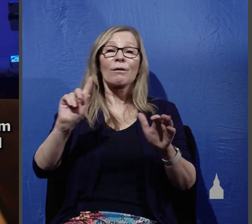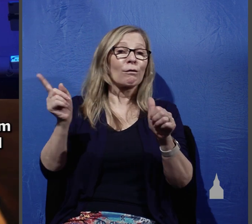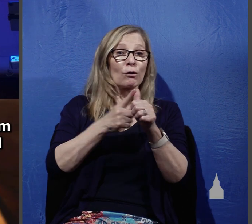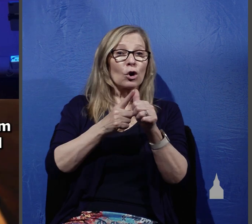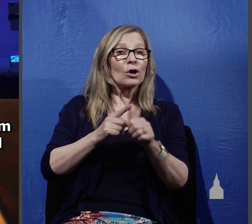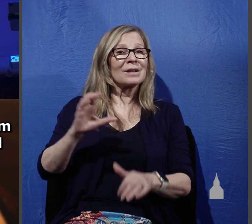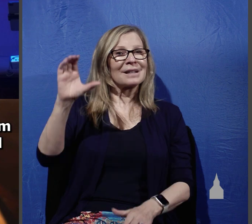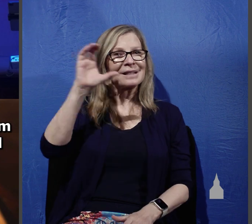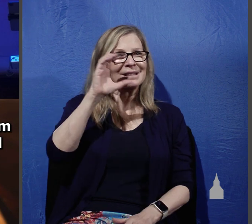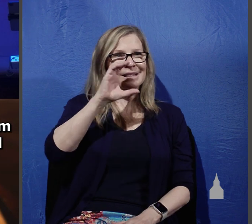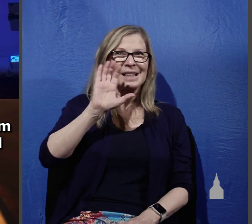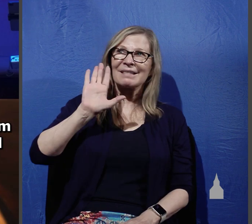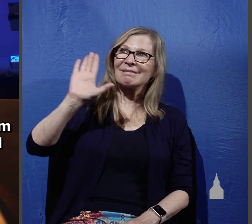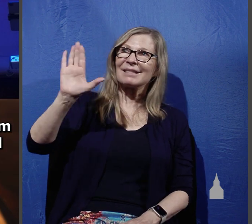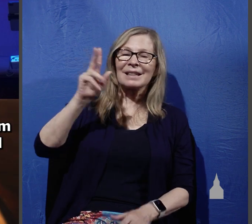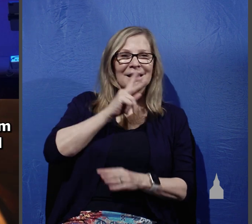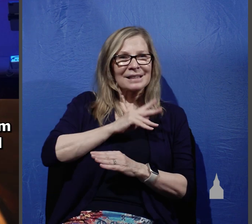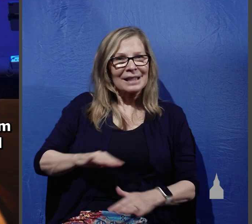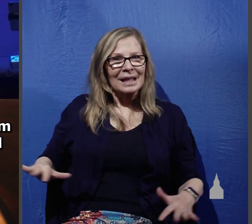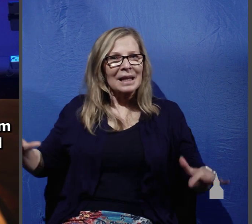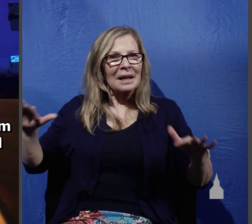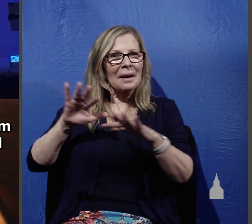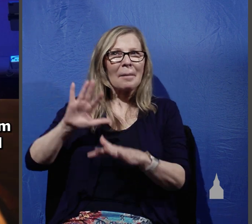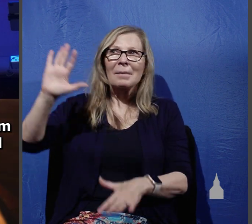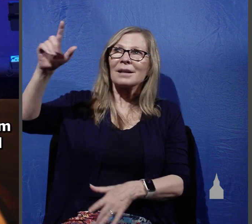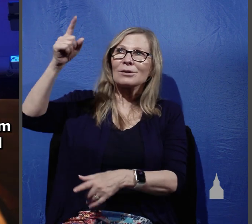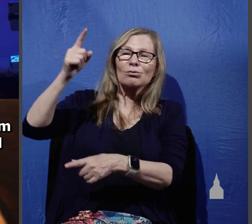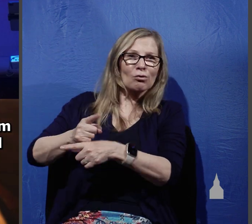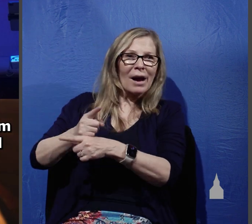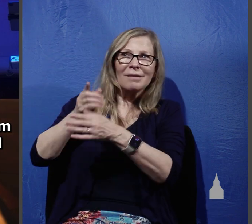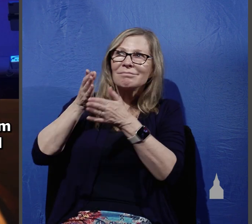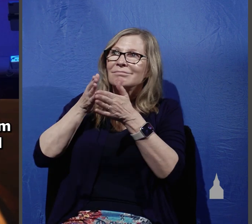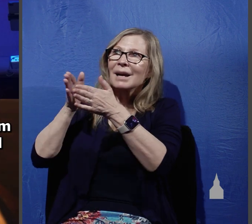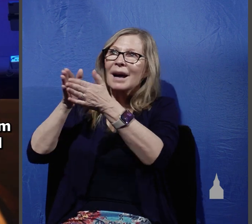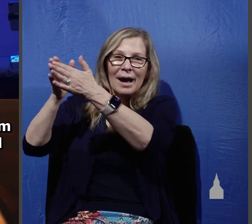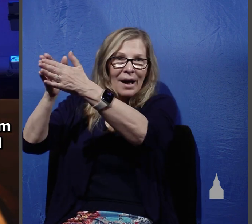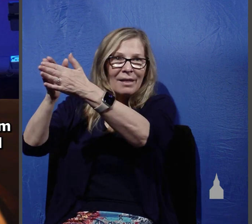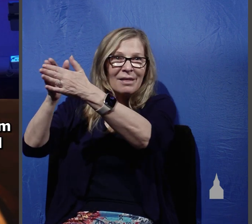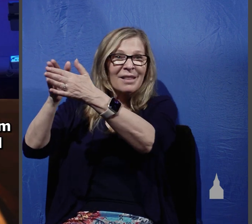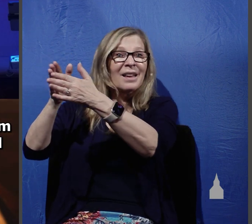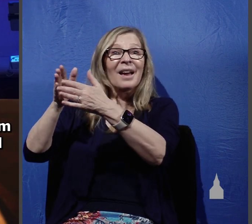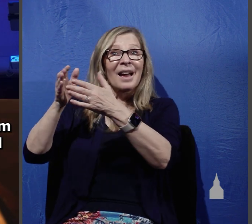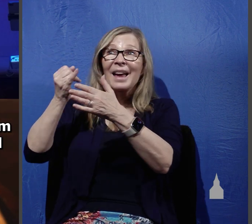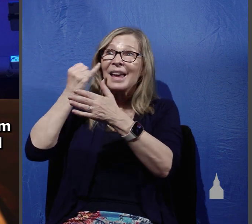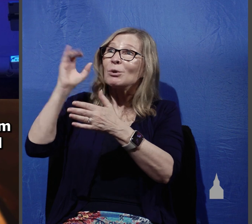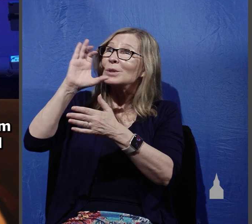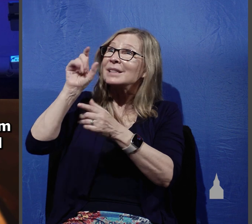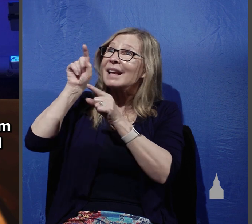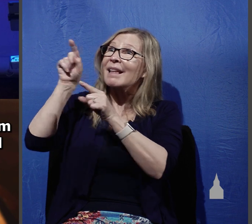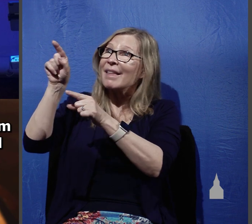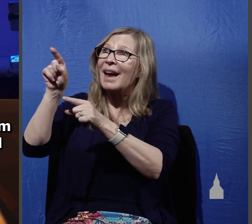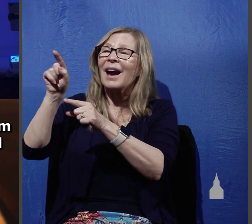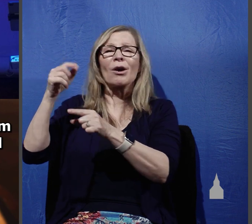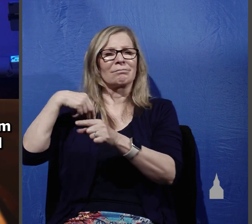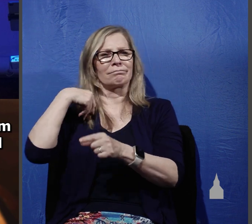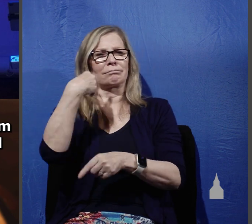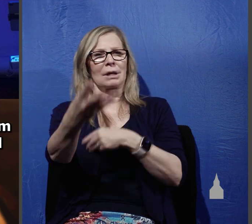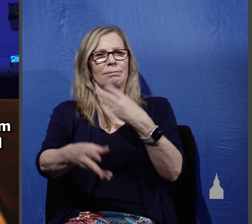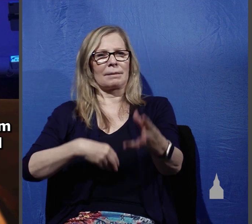kingdom and his righteousness and all these things will be added to you do what I tell you to